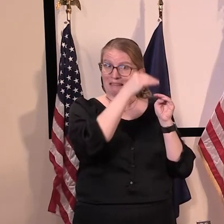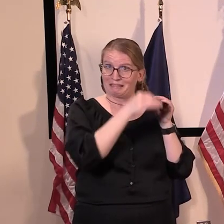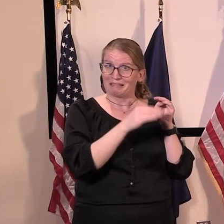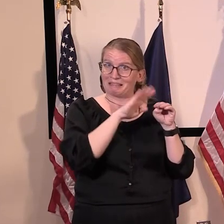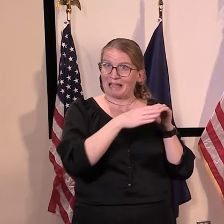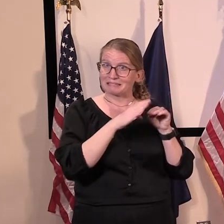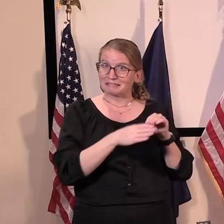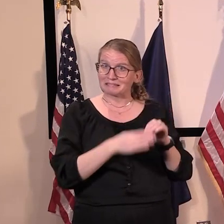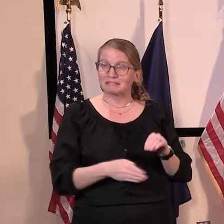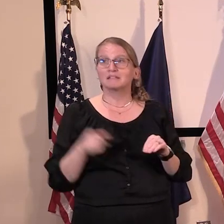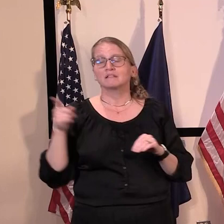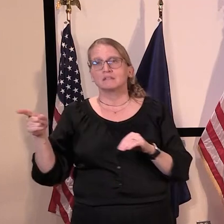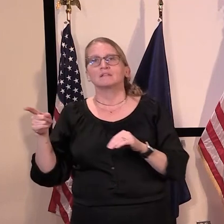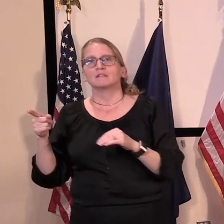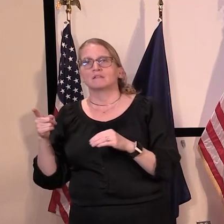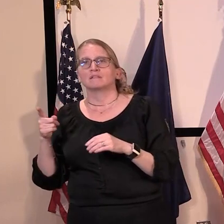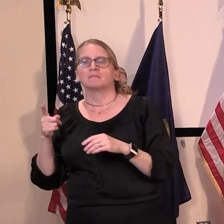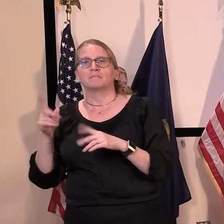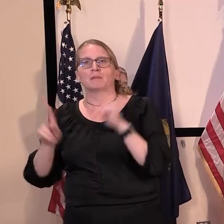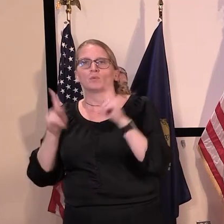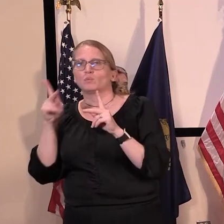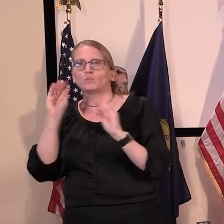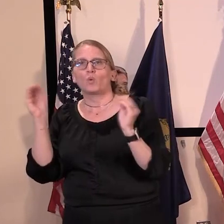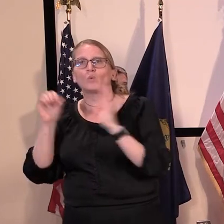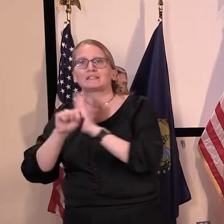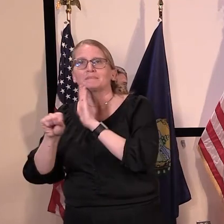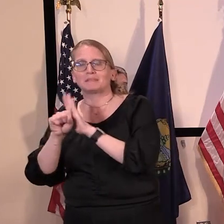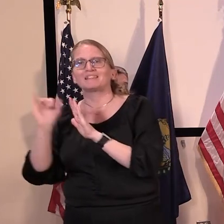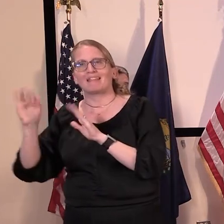But what we've depicted in the chart is just confirmed cases.